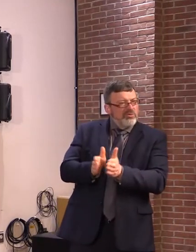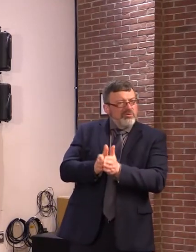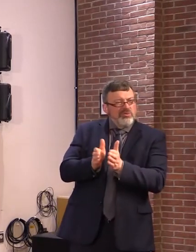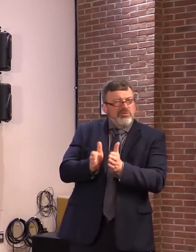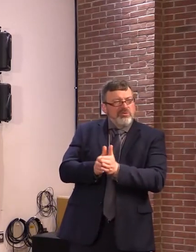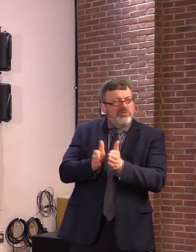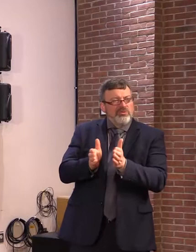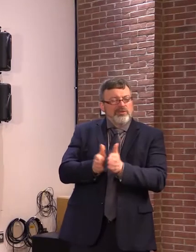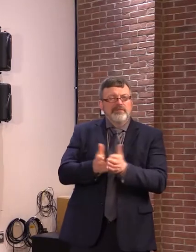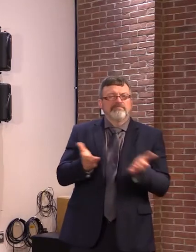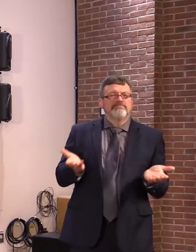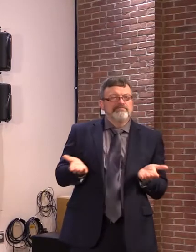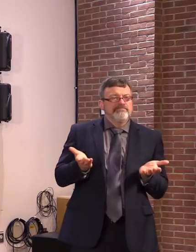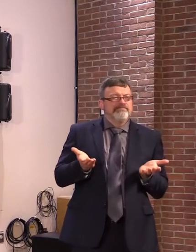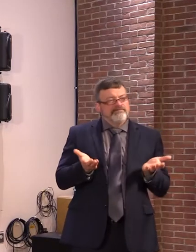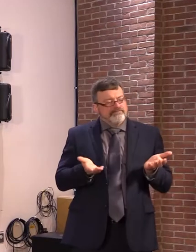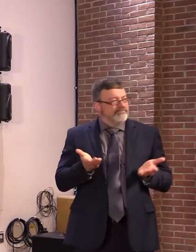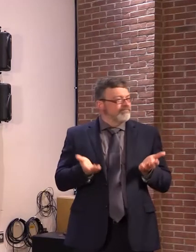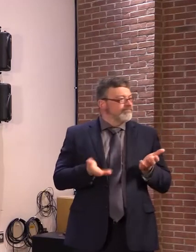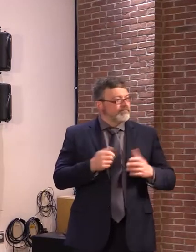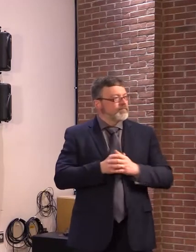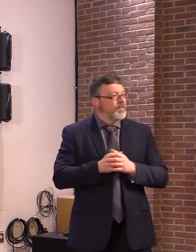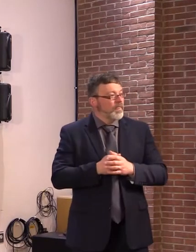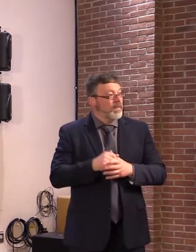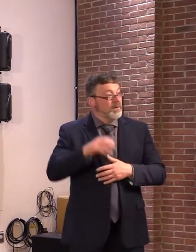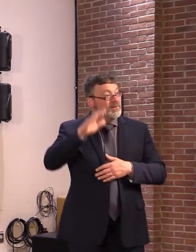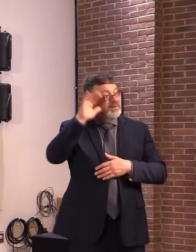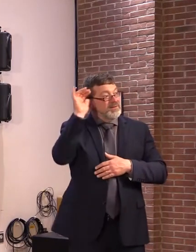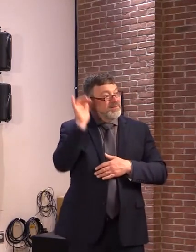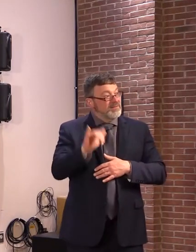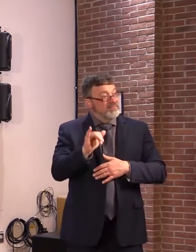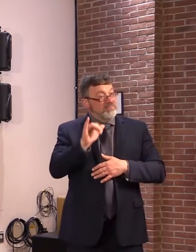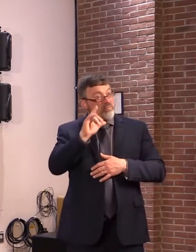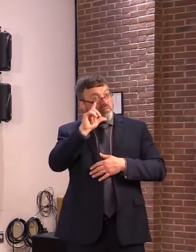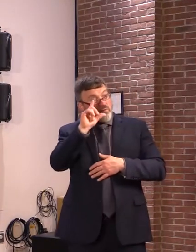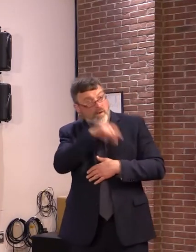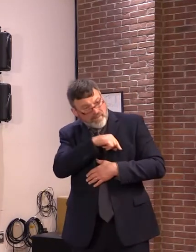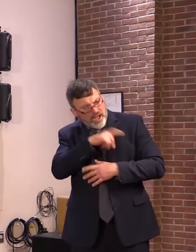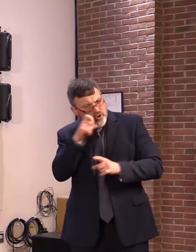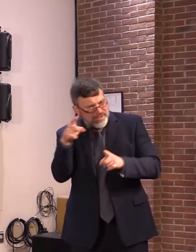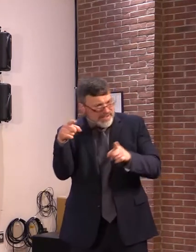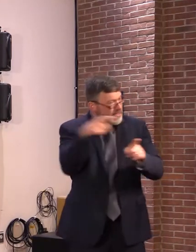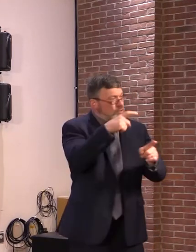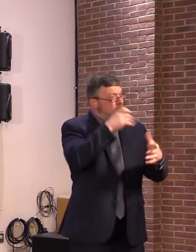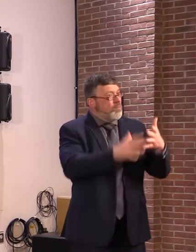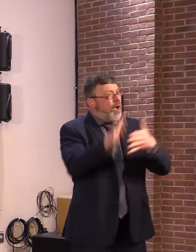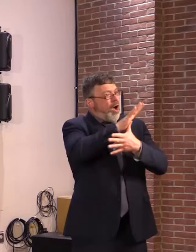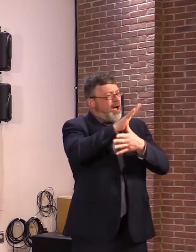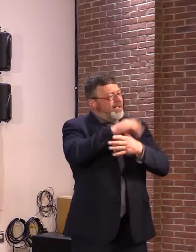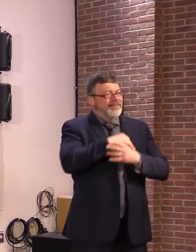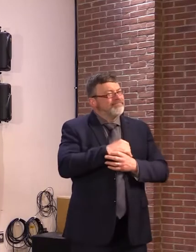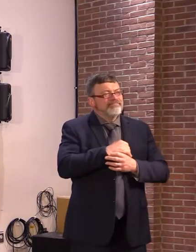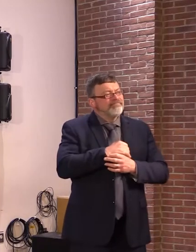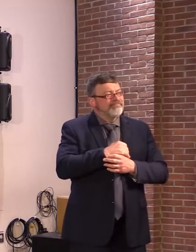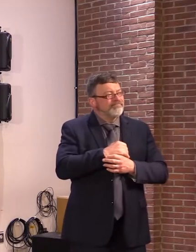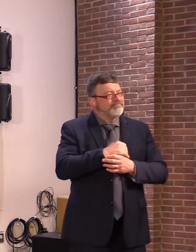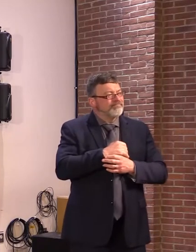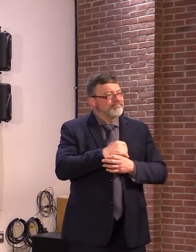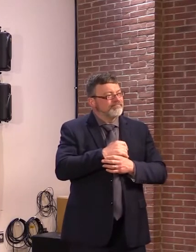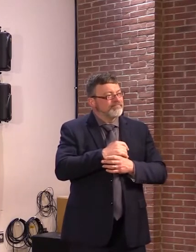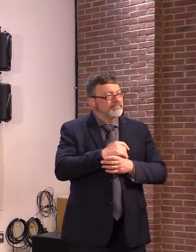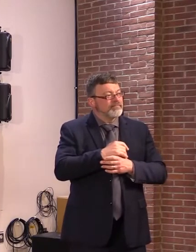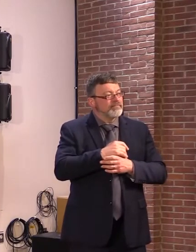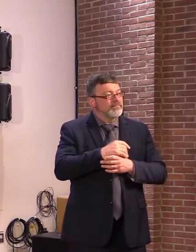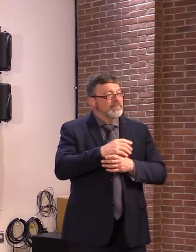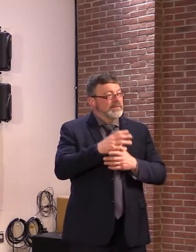that can qualify for something called a priority housing project. From 25 units to 50 units to Again, this is only in